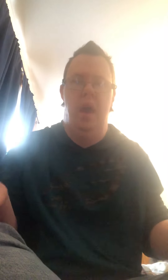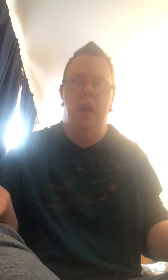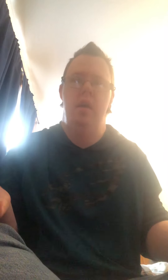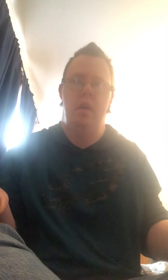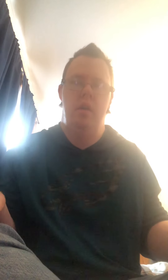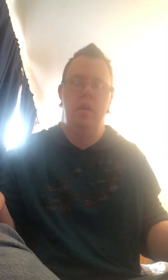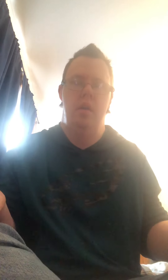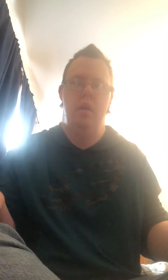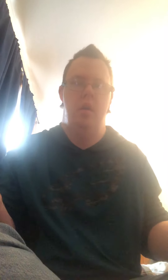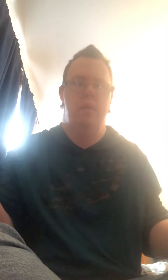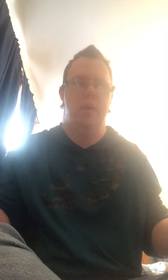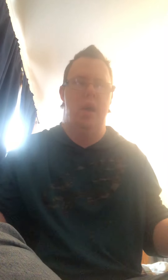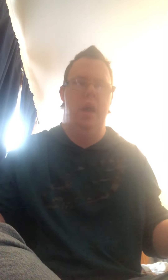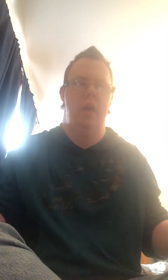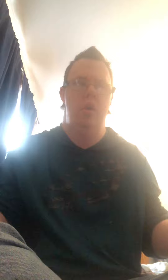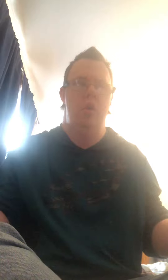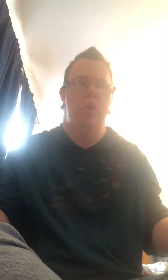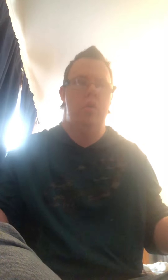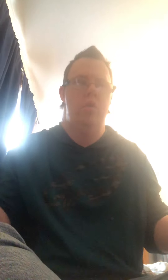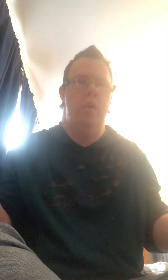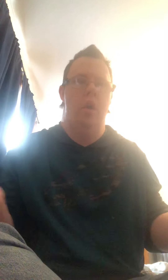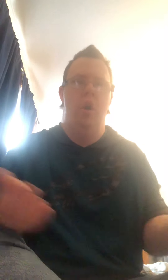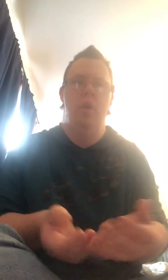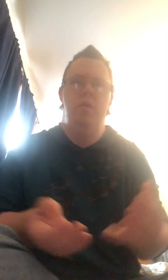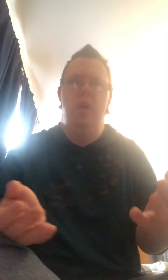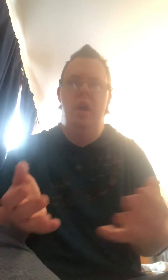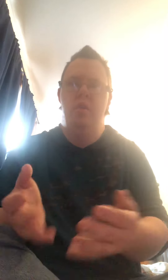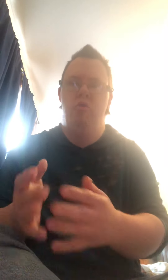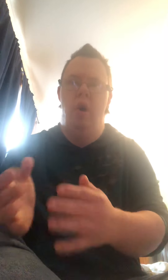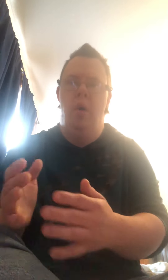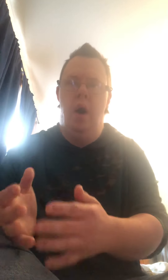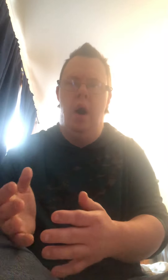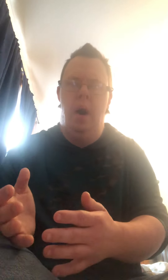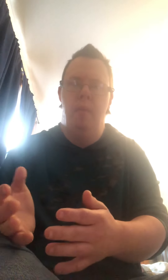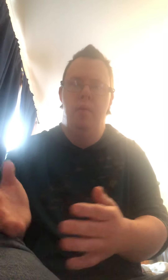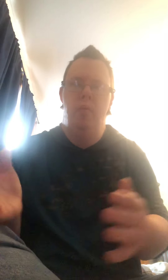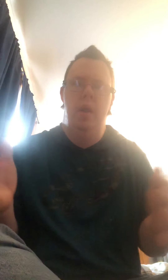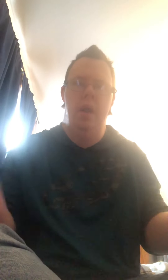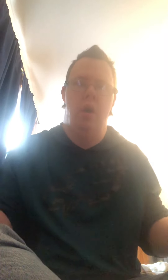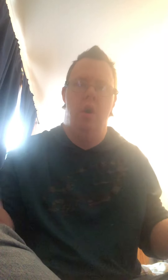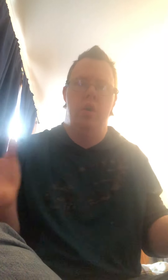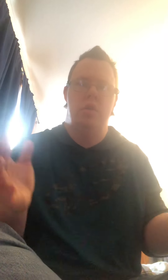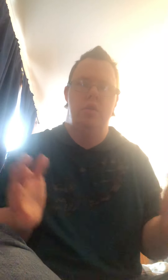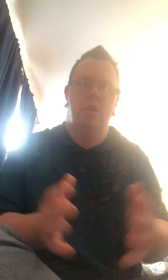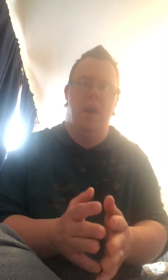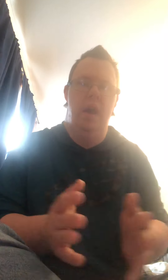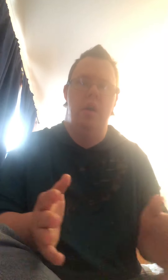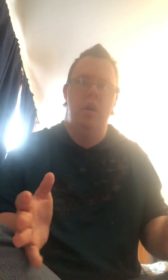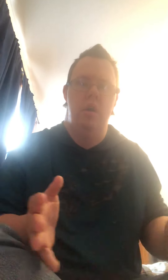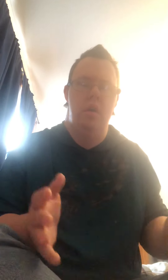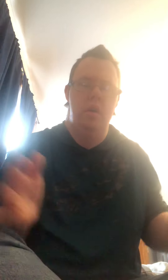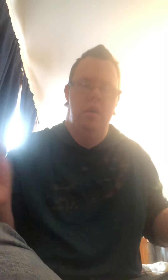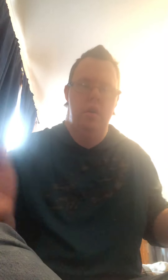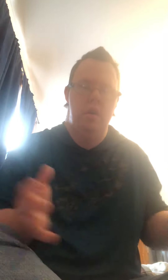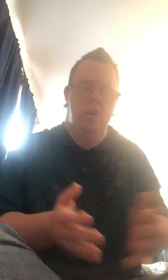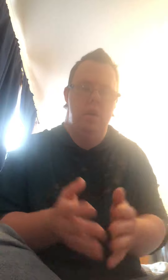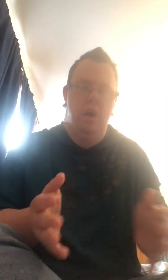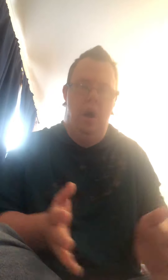like we all need to grow up we need all to like come